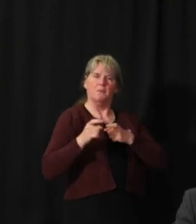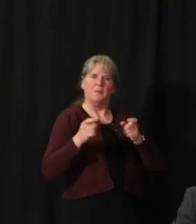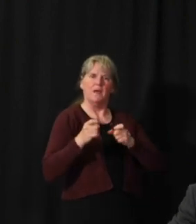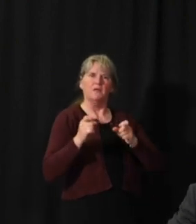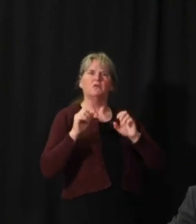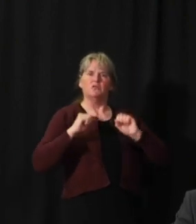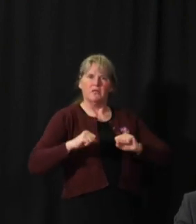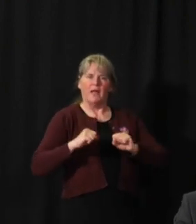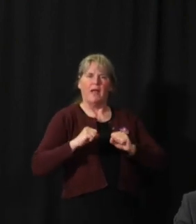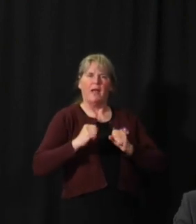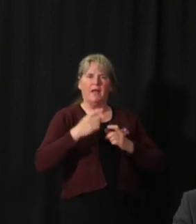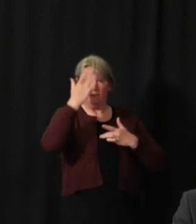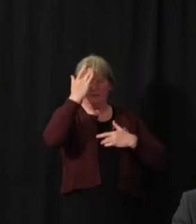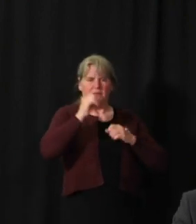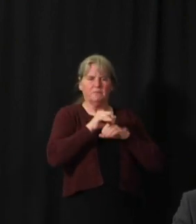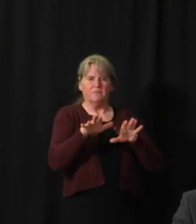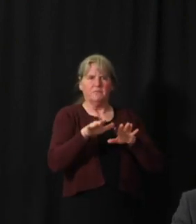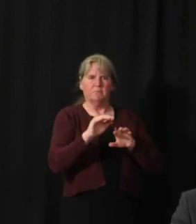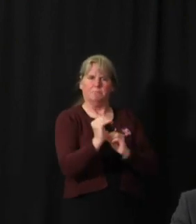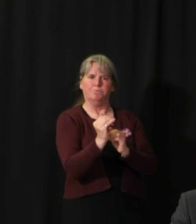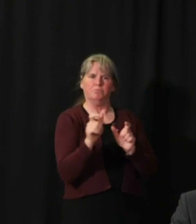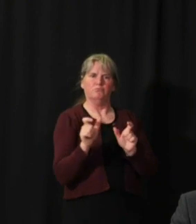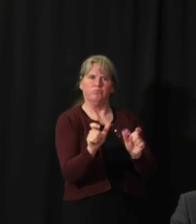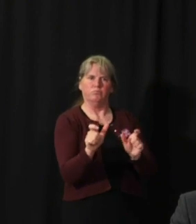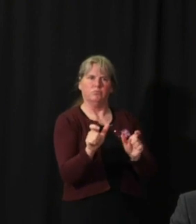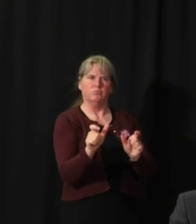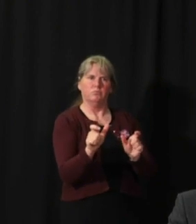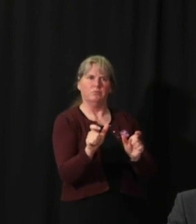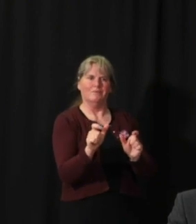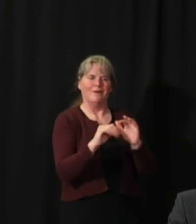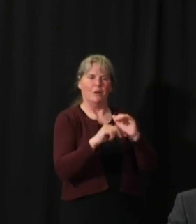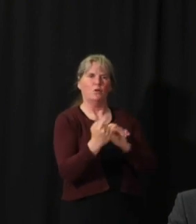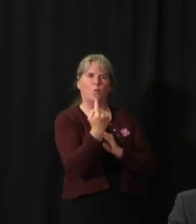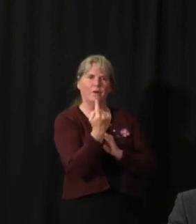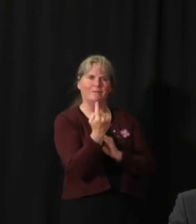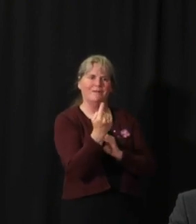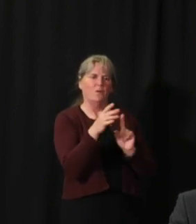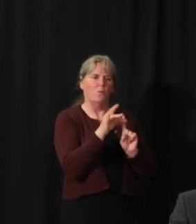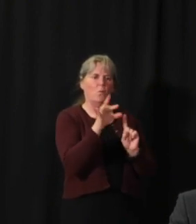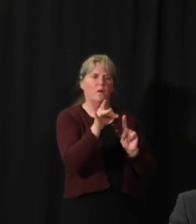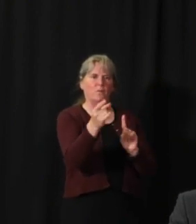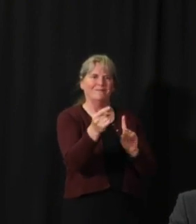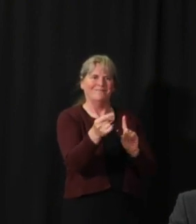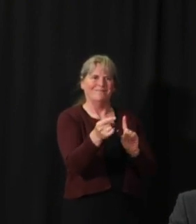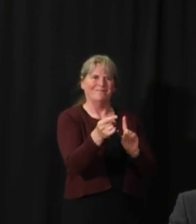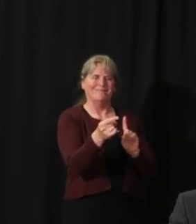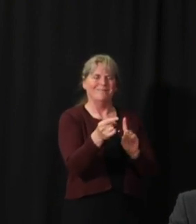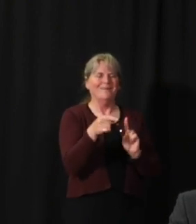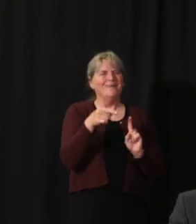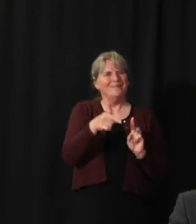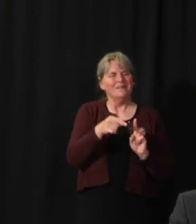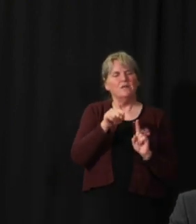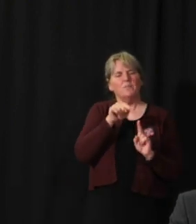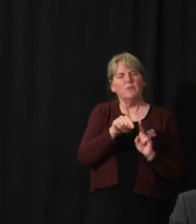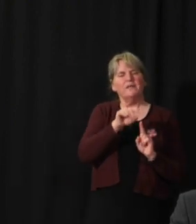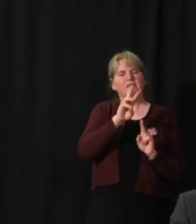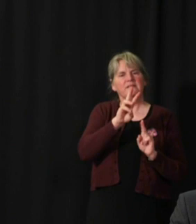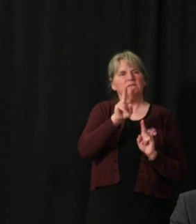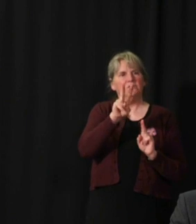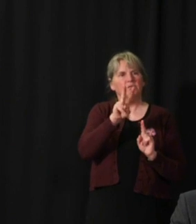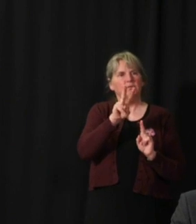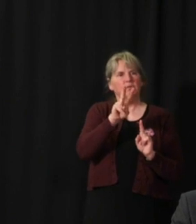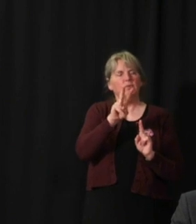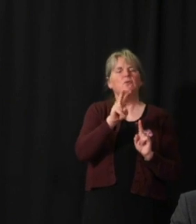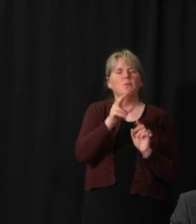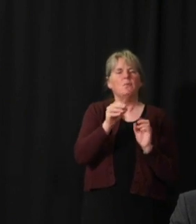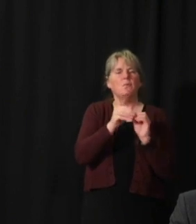the epidemic. So this is built on the assumption of 0.62 more people infected for every